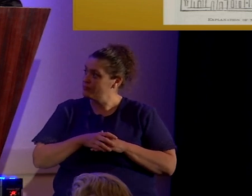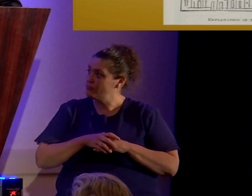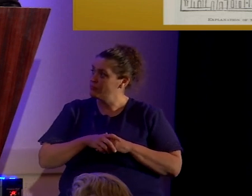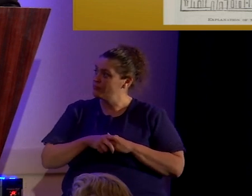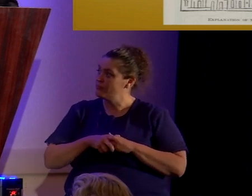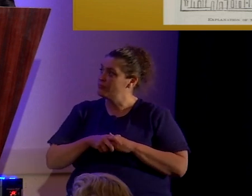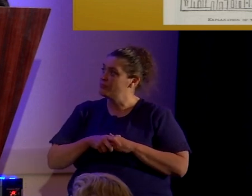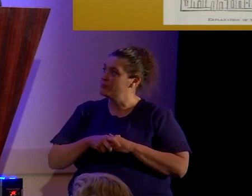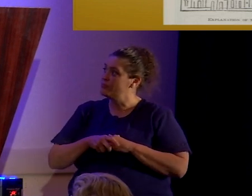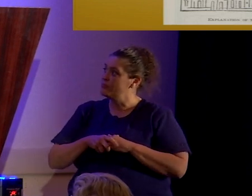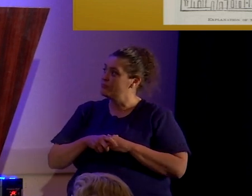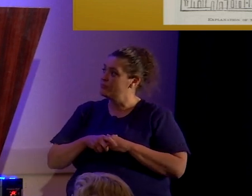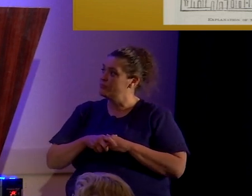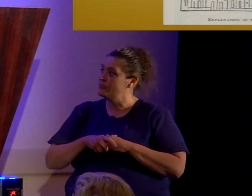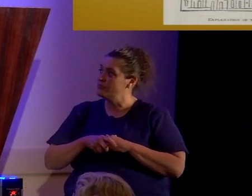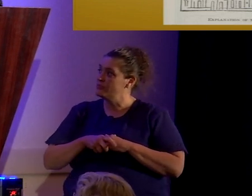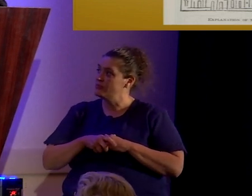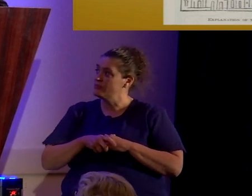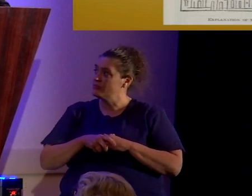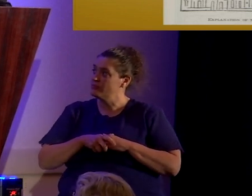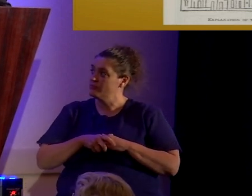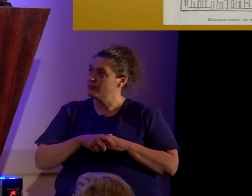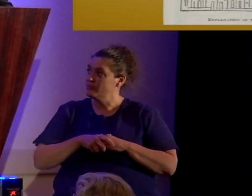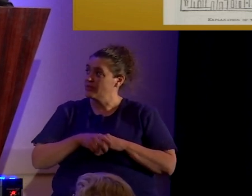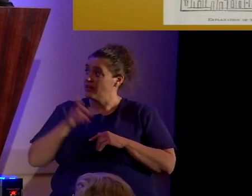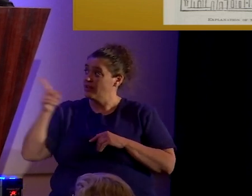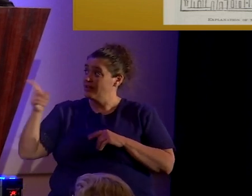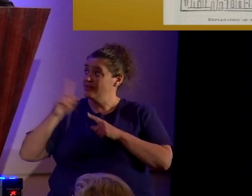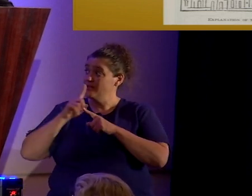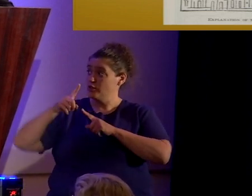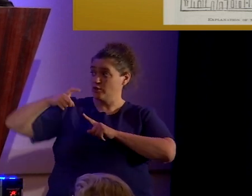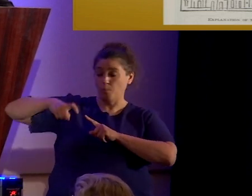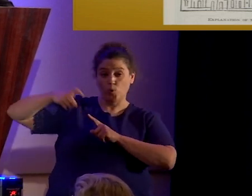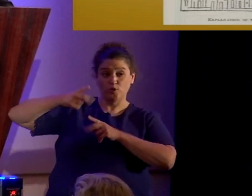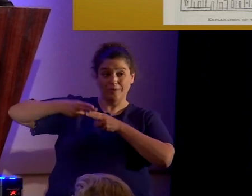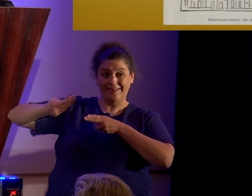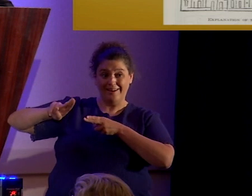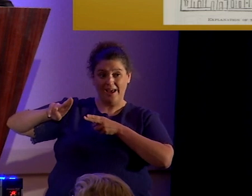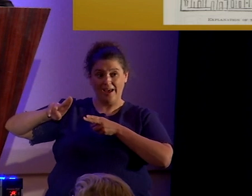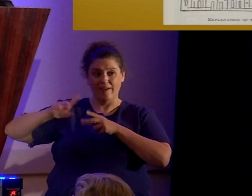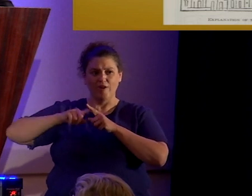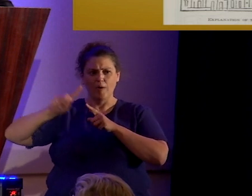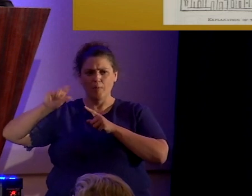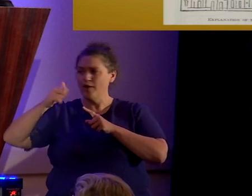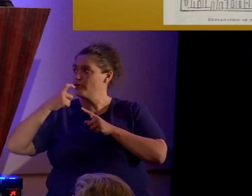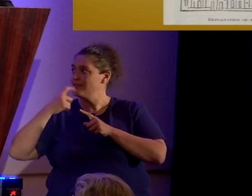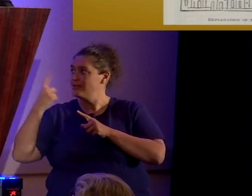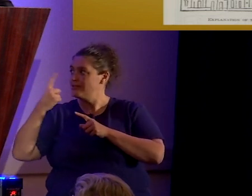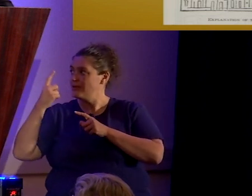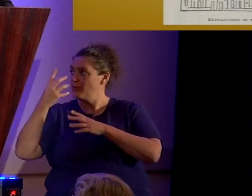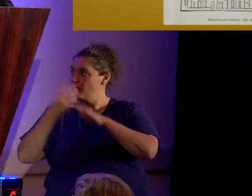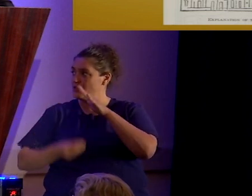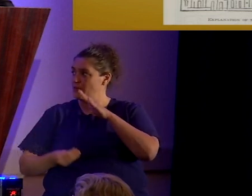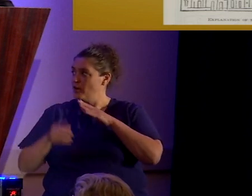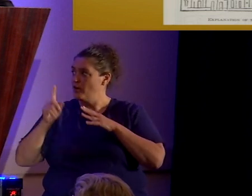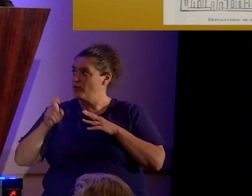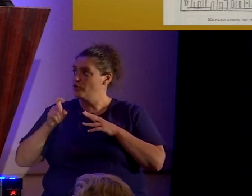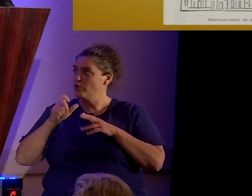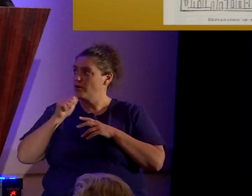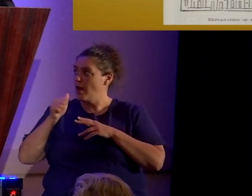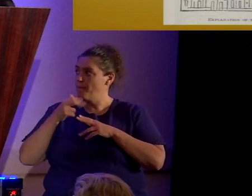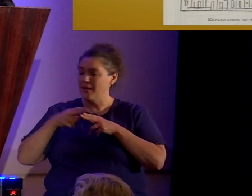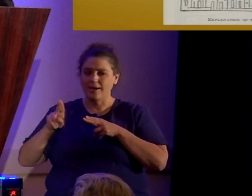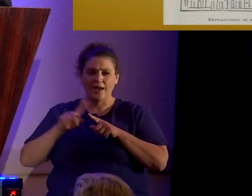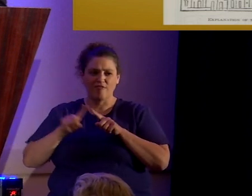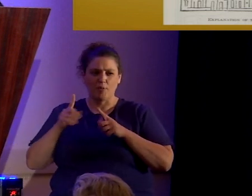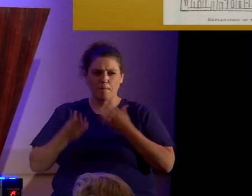Well, this figure, supposedly a knife. Scholars said there's something missing here, that there shouldn't be a knife, but maybe